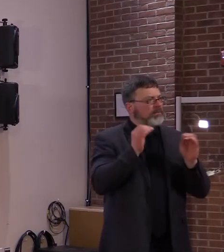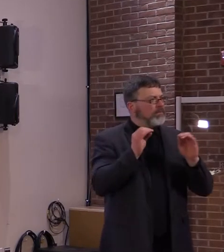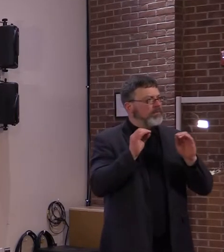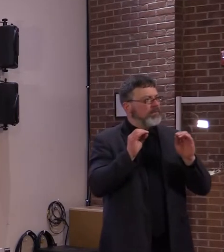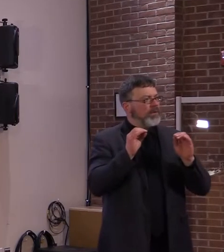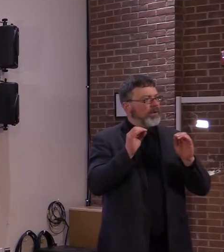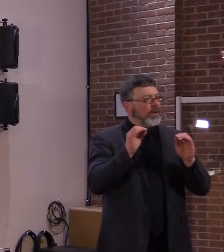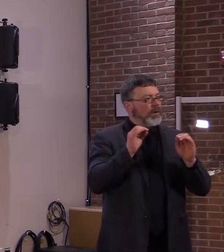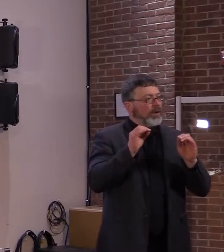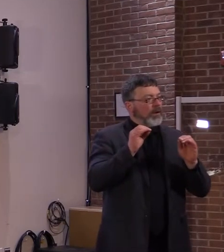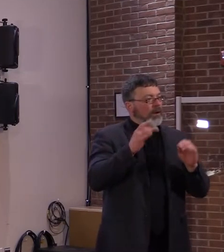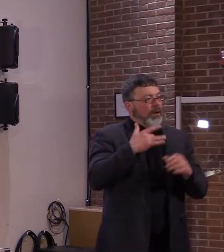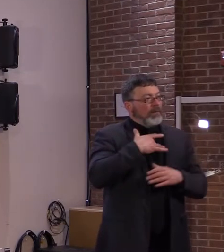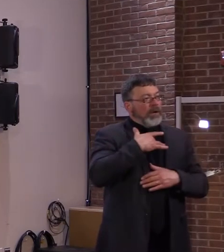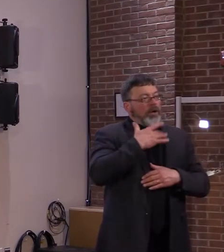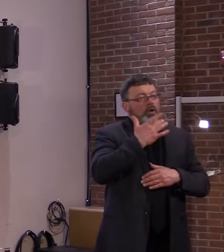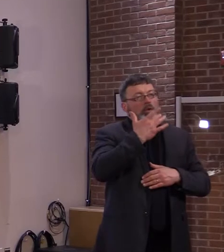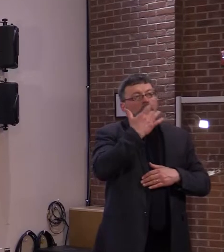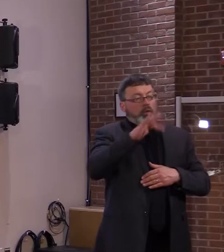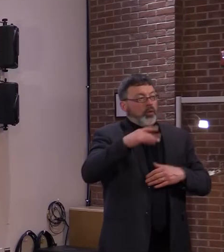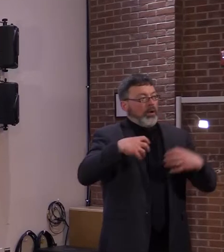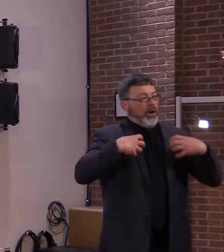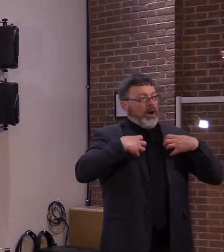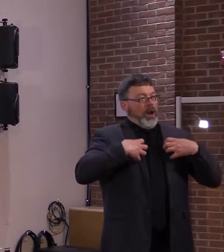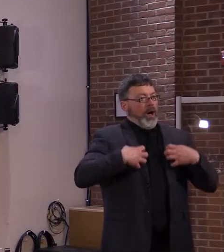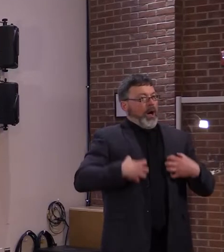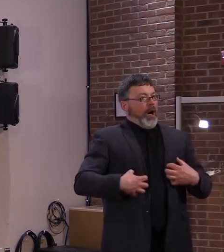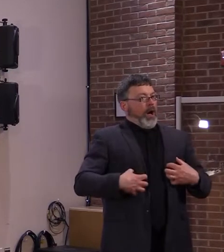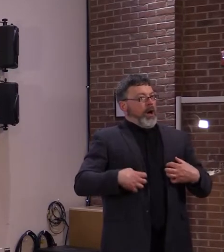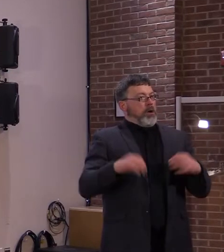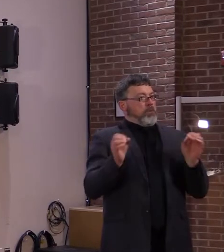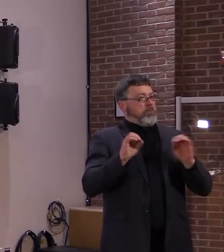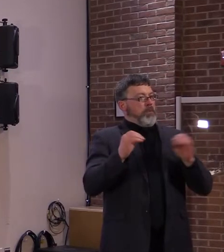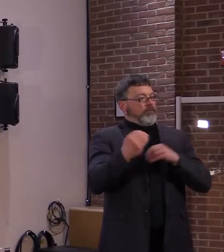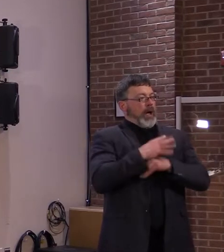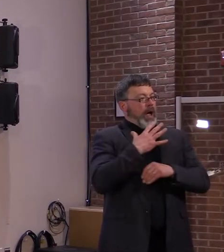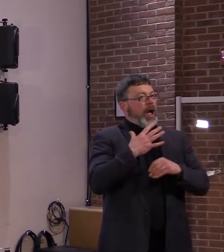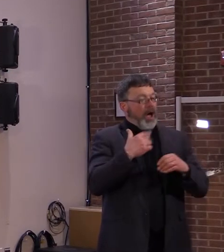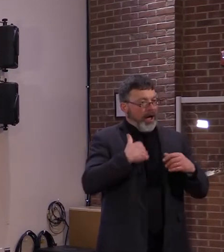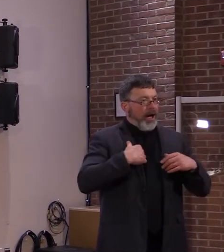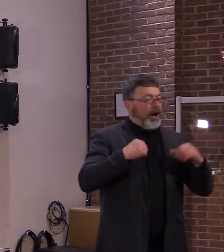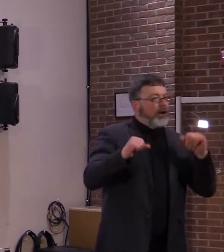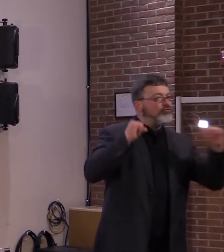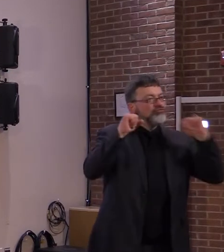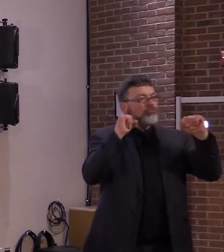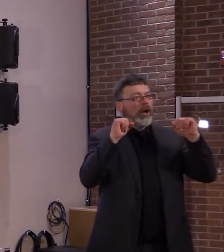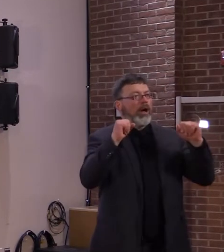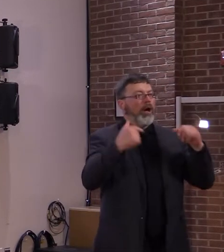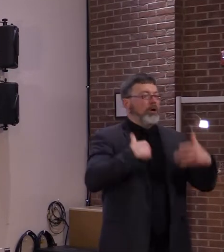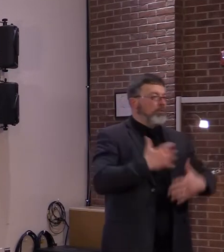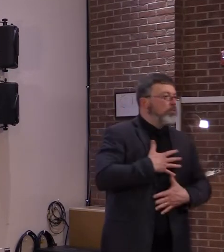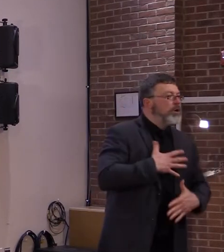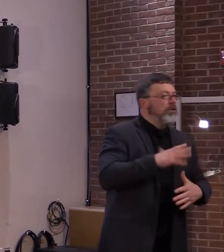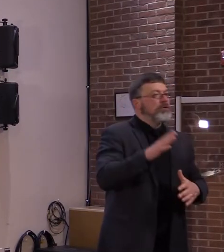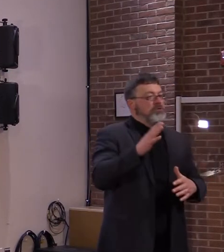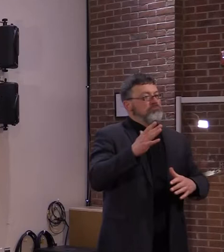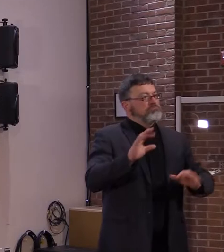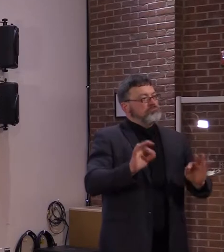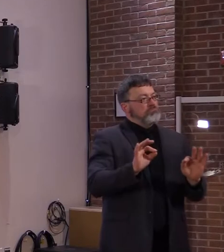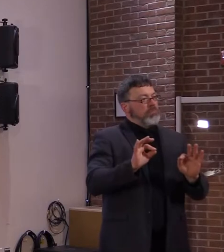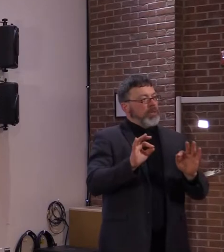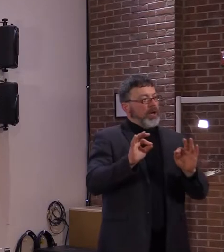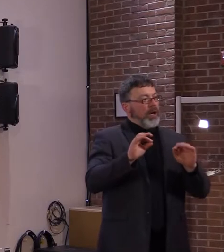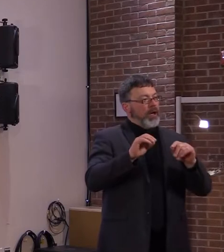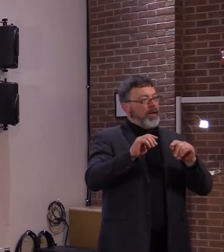I can work out. I can participate fully in life. No big deal, right? Except now it's